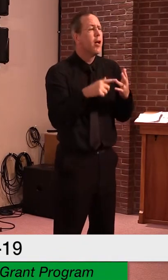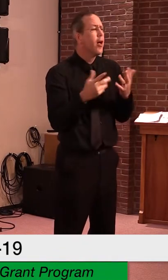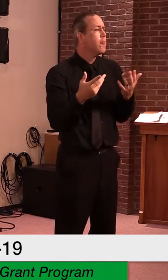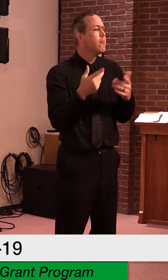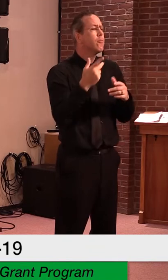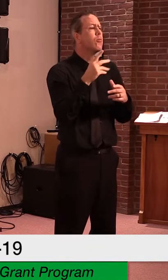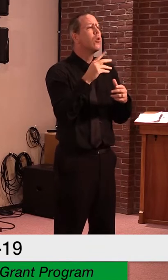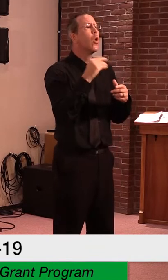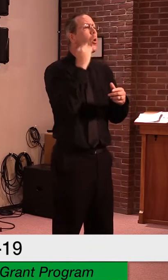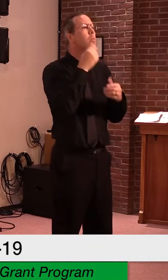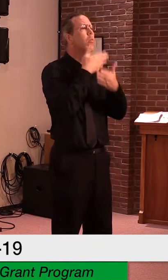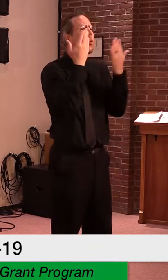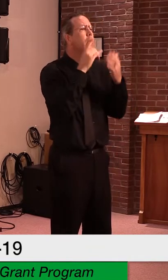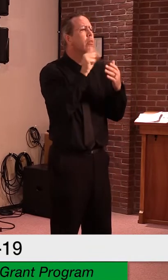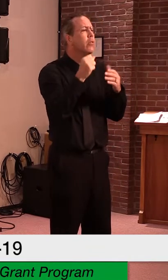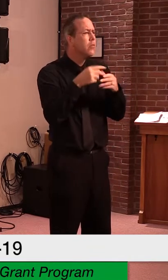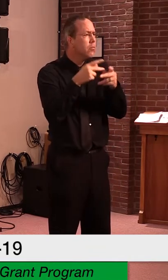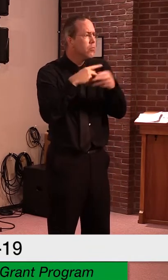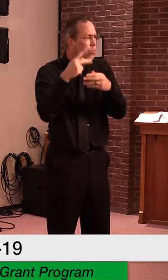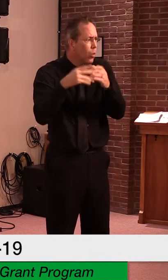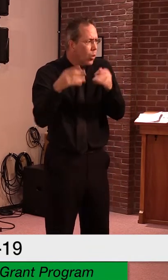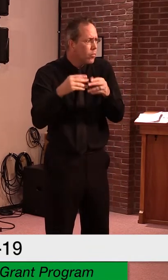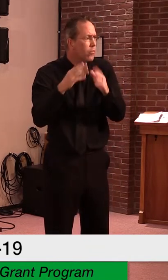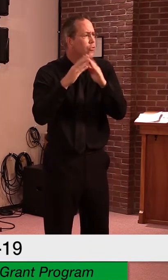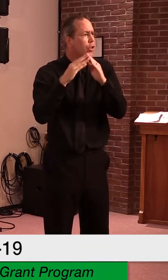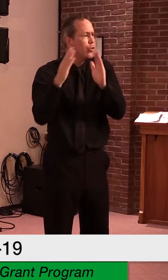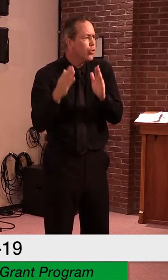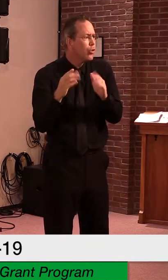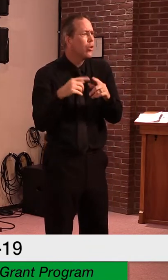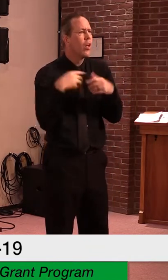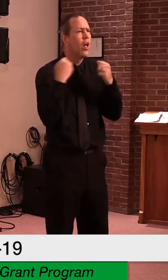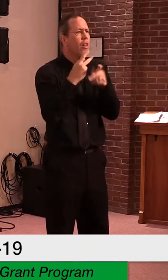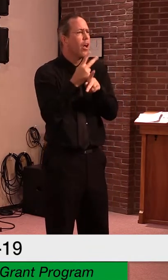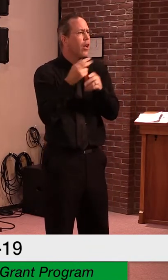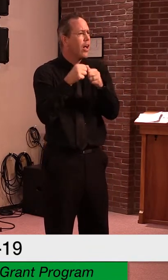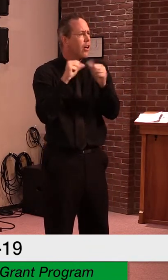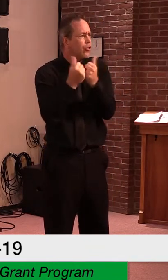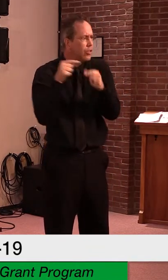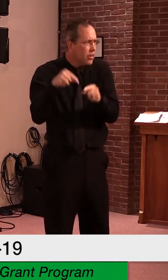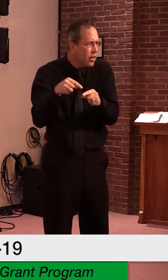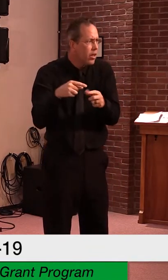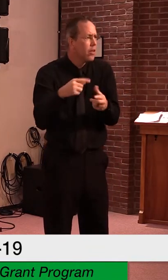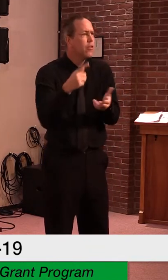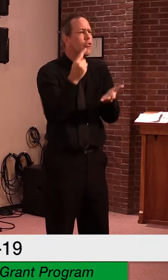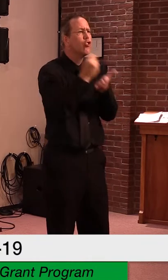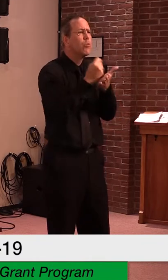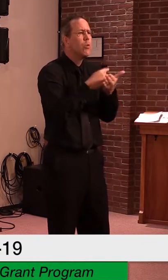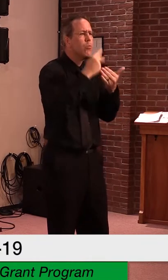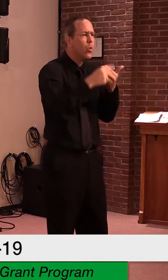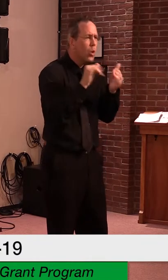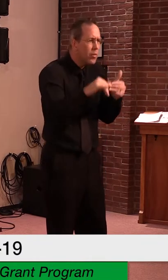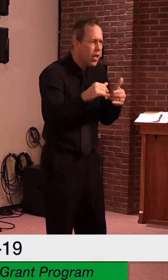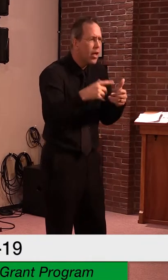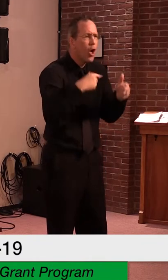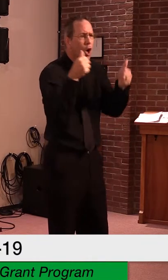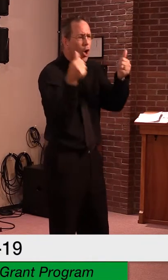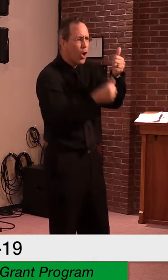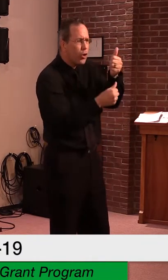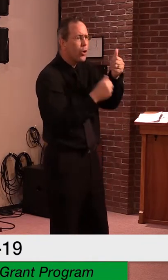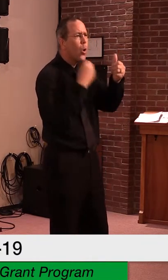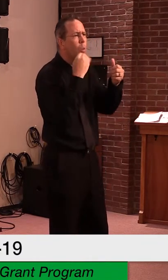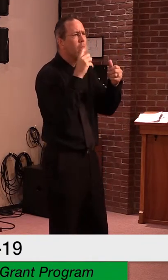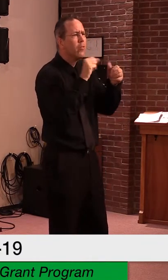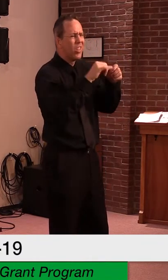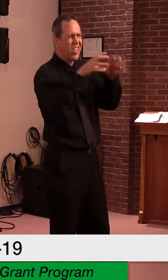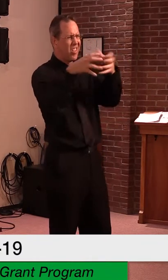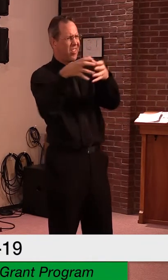home health agency, therapy provider contracted by a home health agency or nursing home, federal